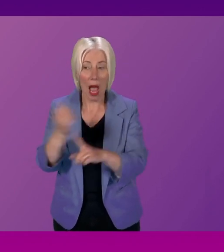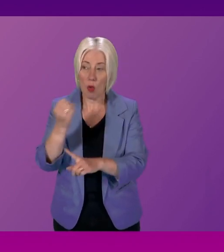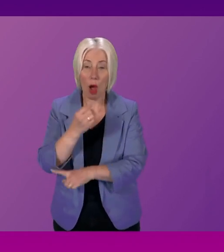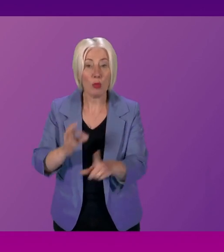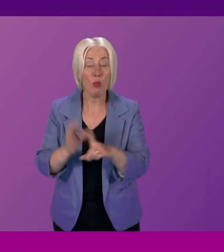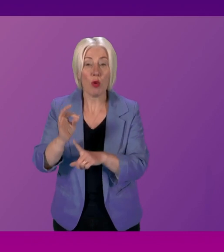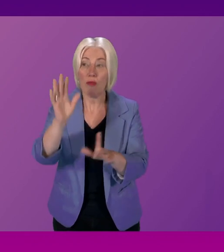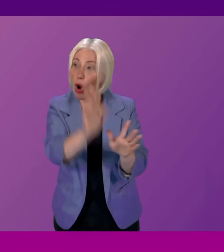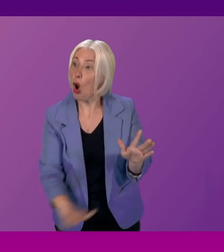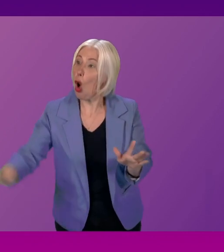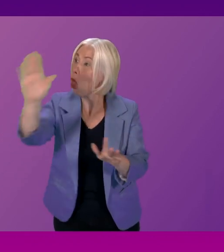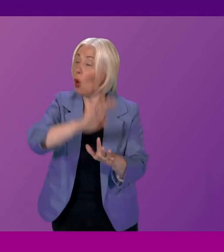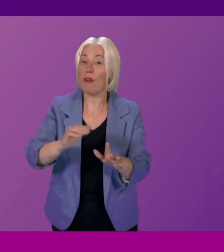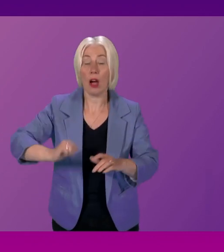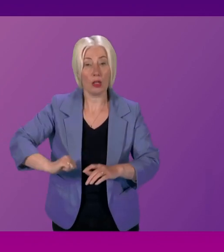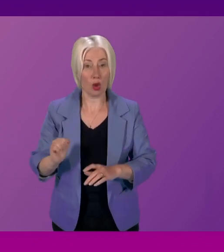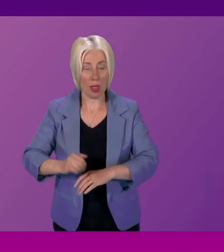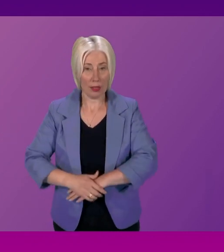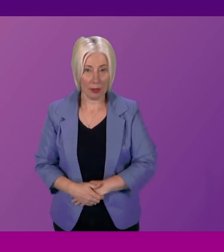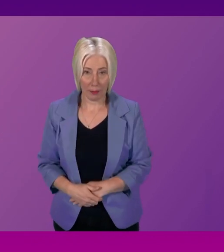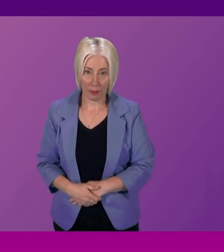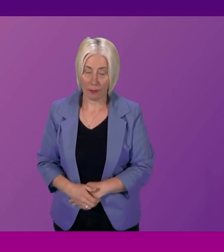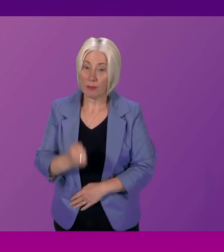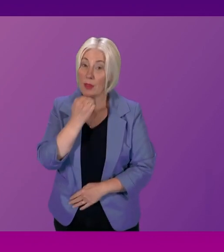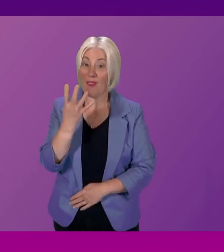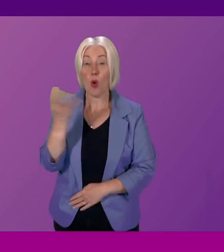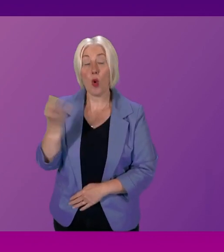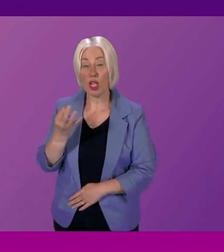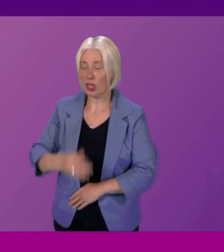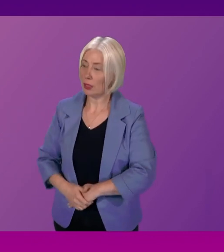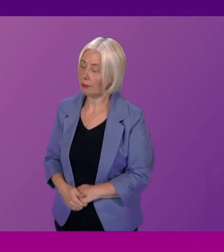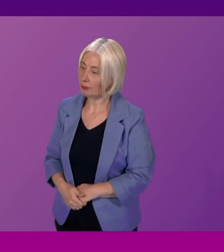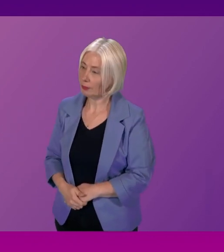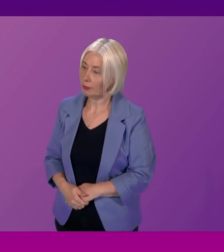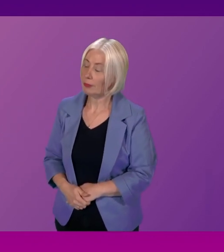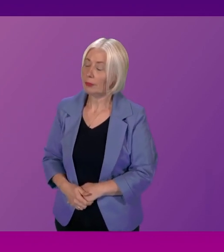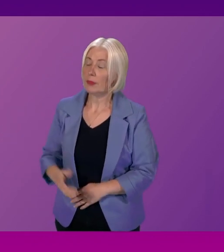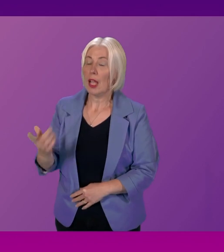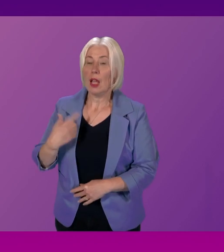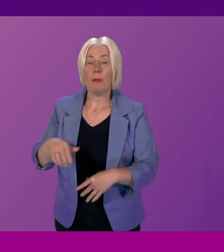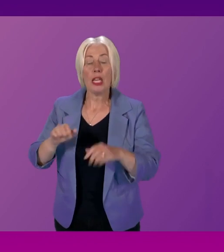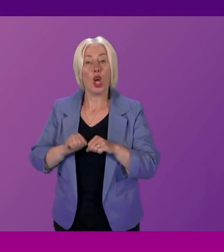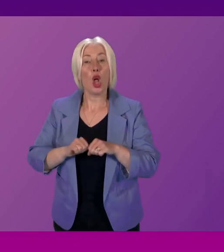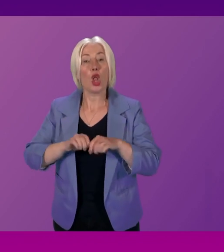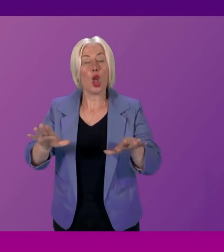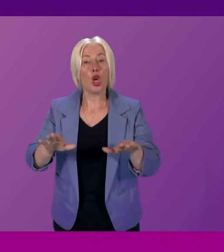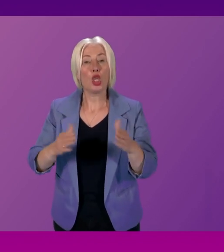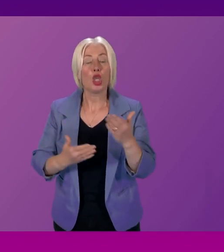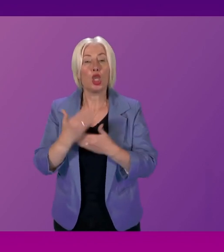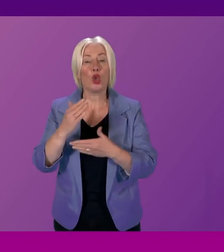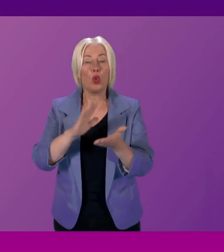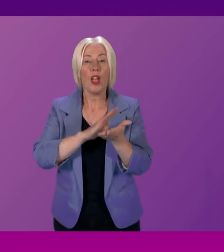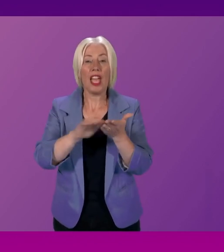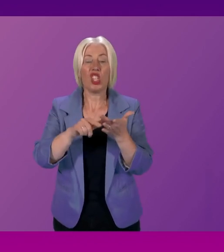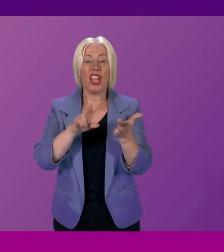across the country. Question number four, Clare Hawhey. To ask the First Minister, in light of the launch of Scotland's new HIV anti